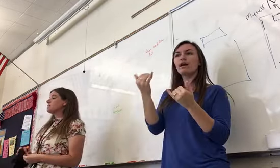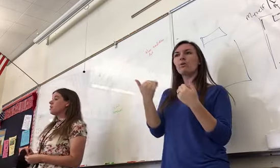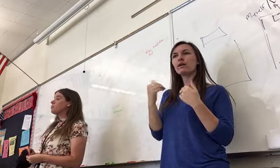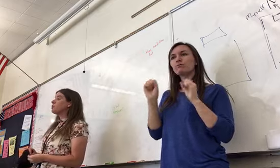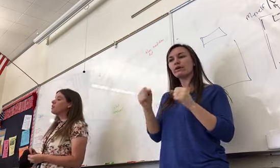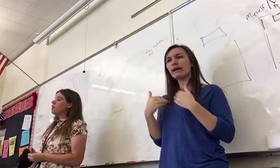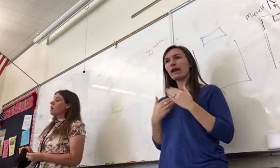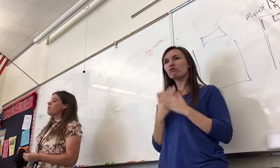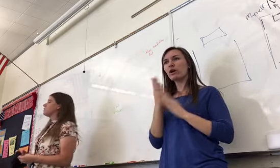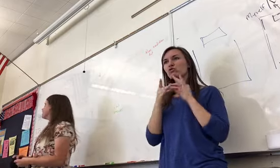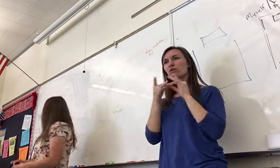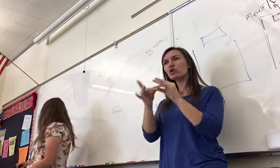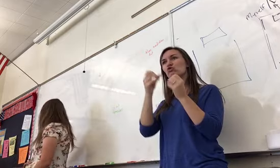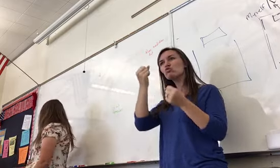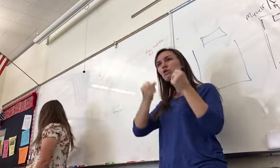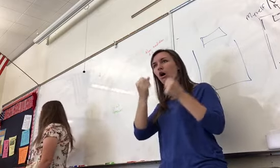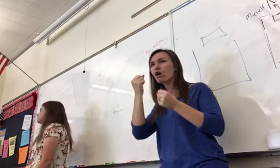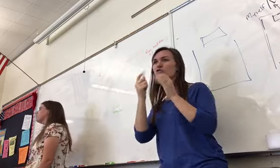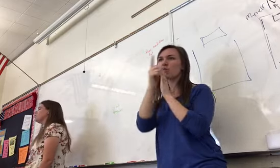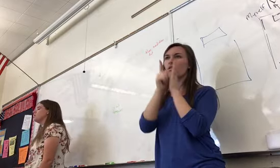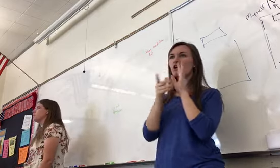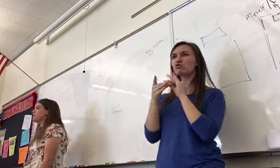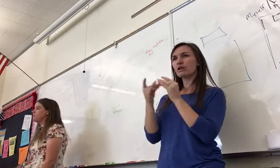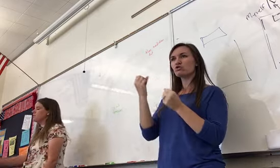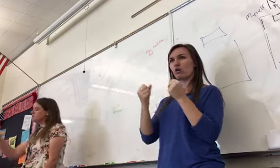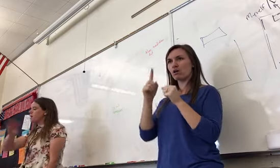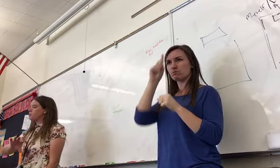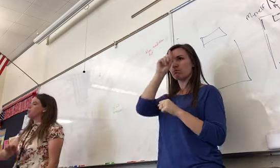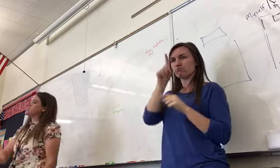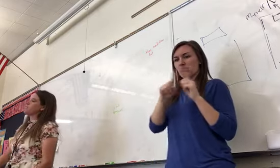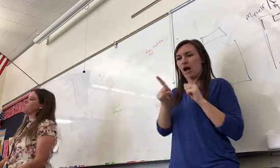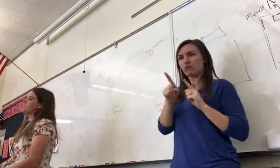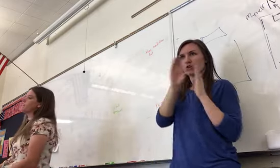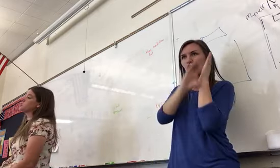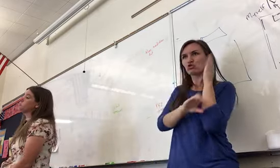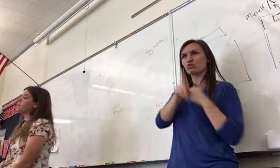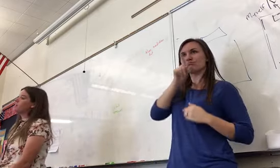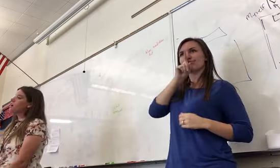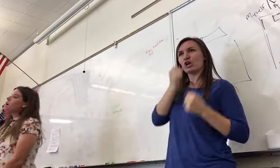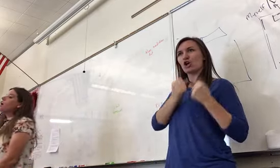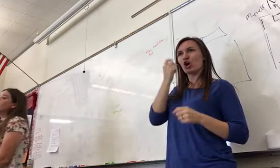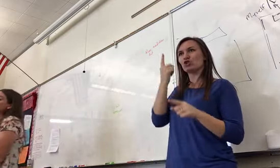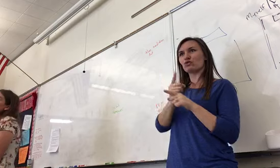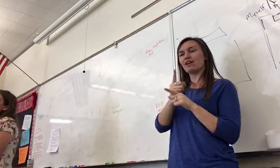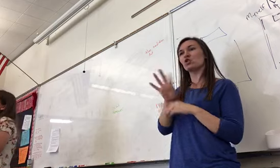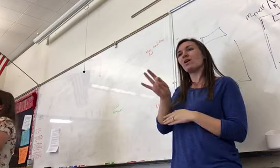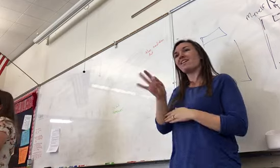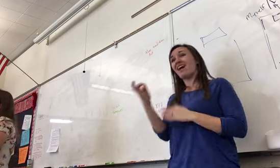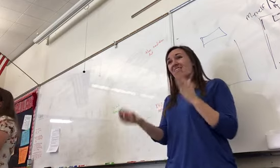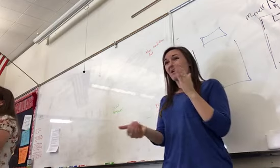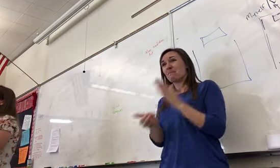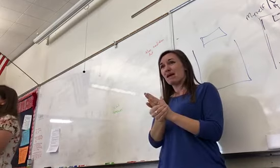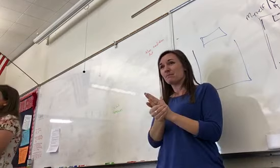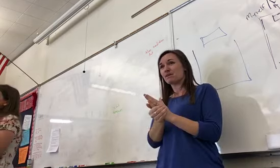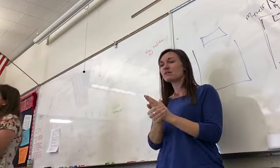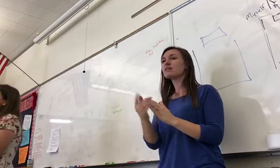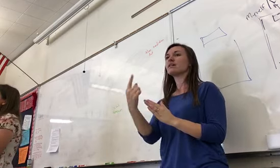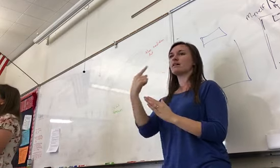example of the elastic clause in this time period, it's going to be the National Bank, is Obamacare. There's nothing in the Constitution